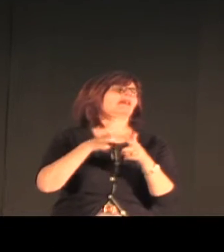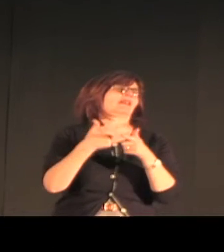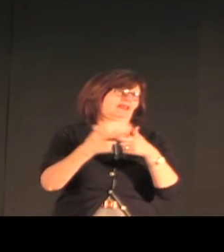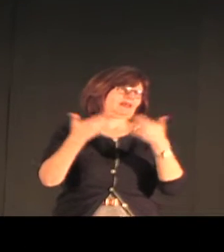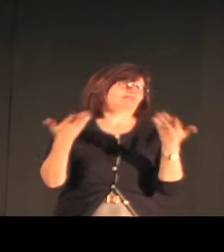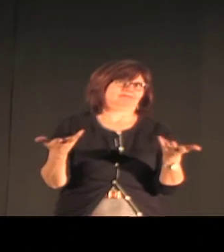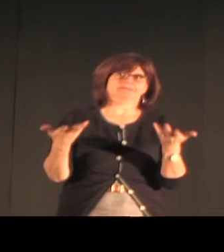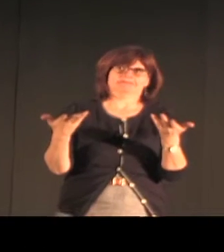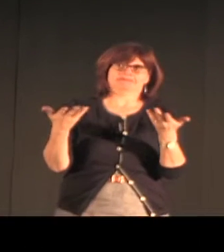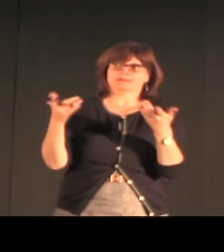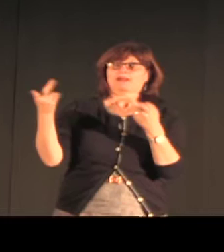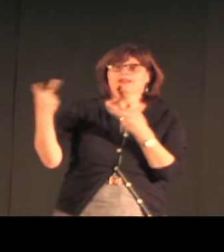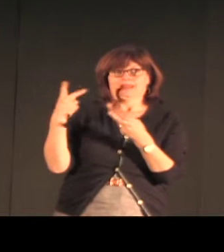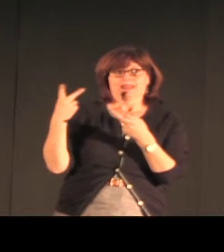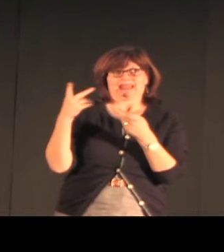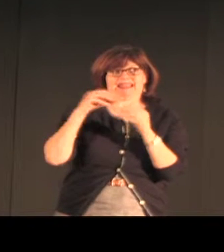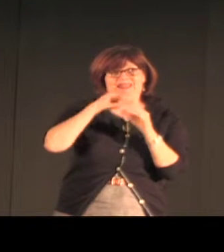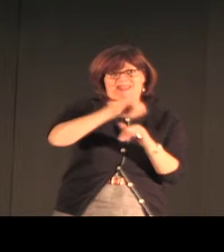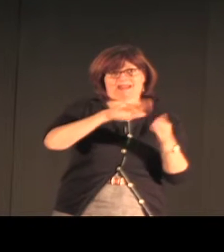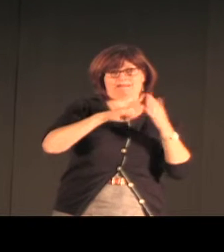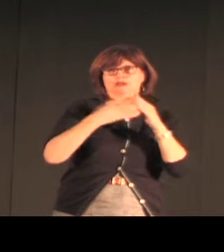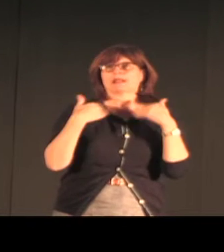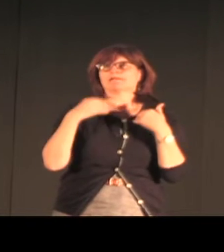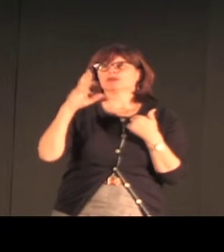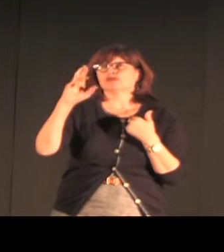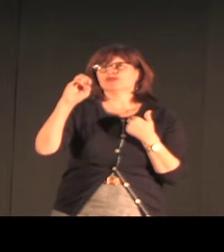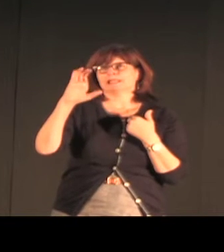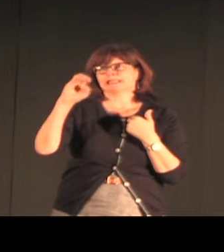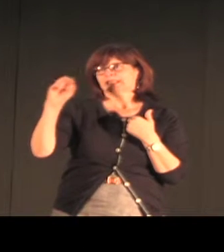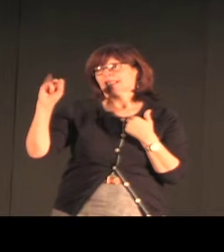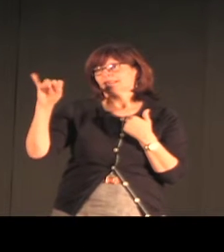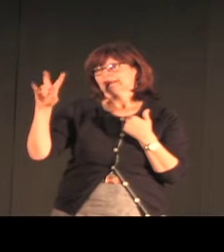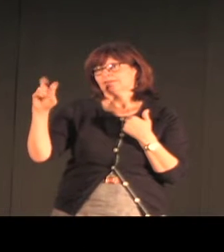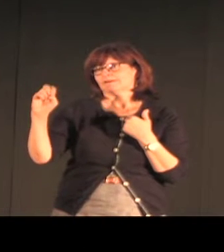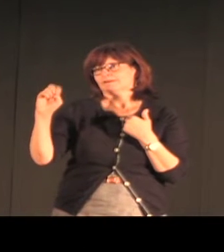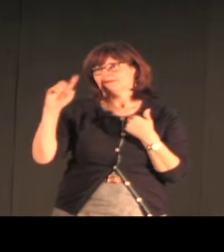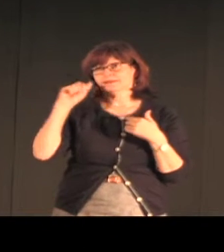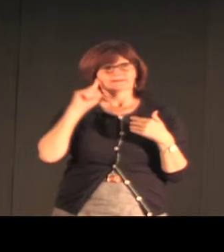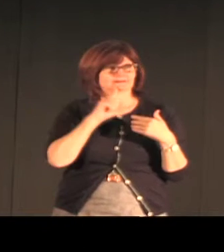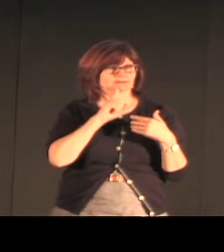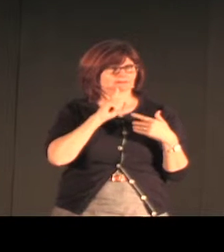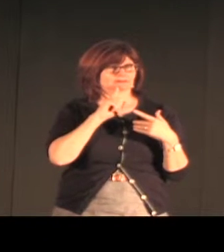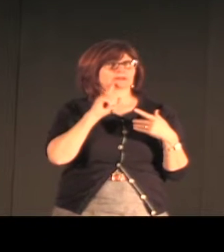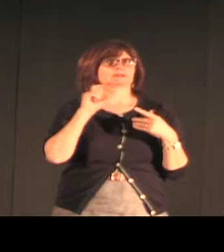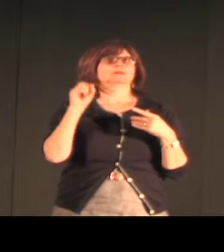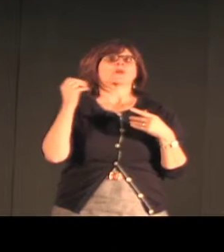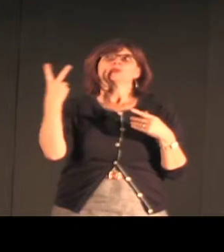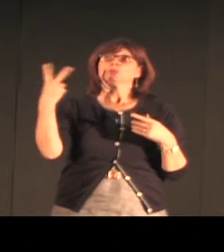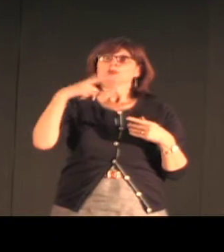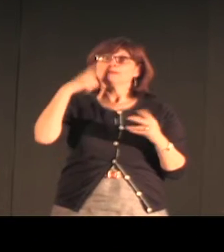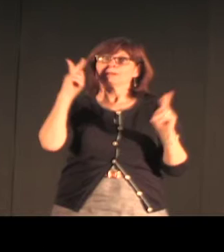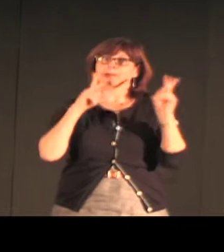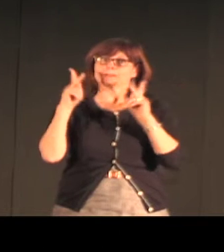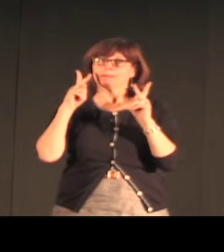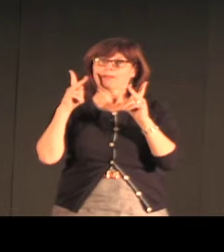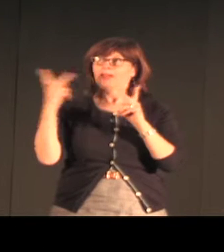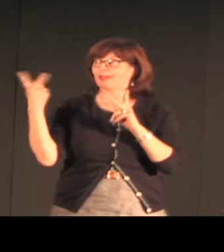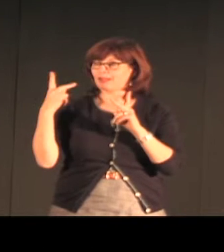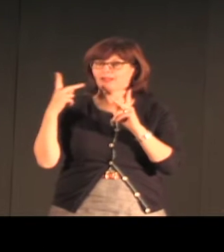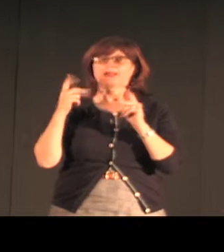And if two cousins happened to be carriers and have the gene, then they would produce deaf children. So they could also be